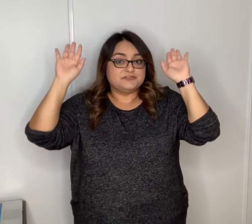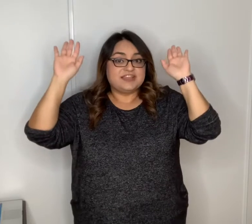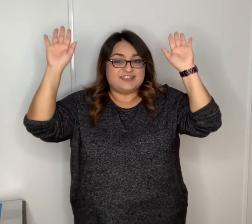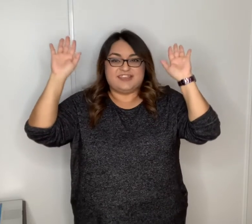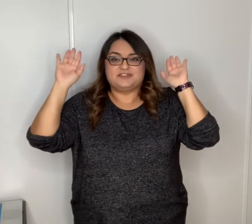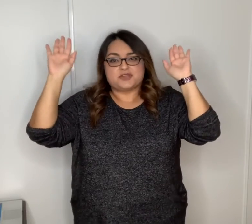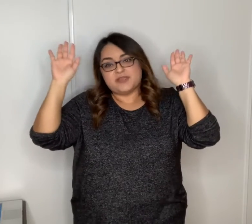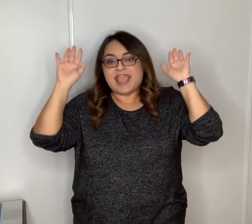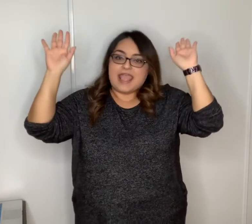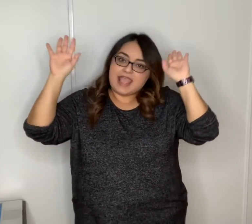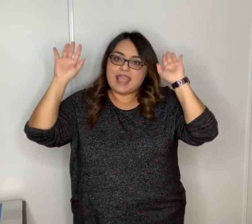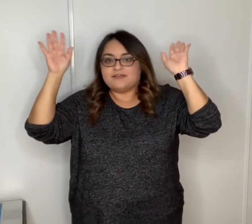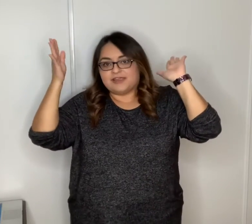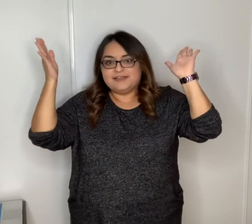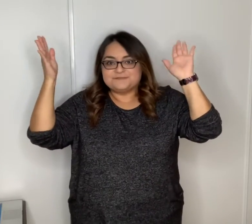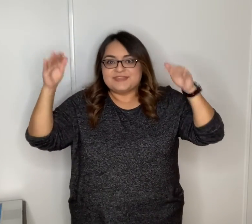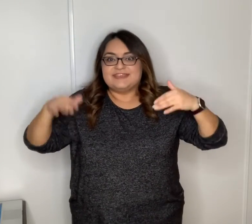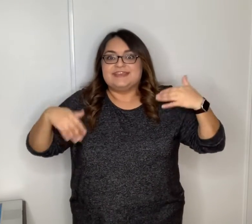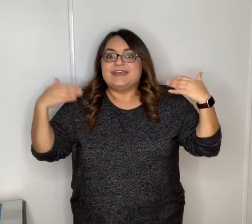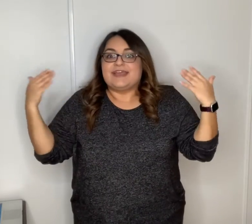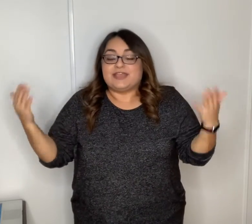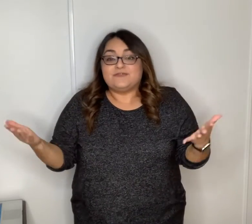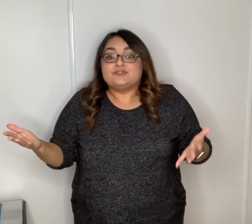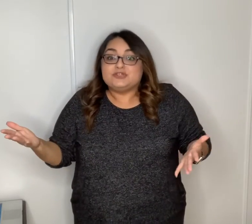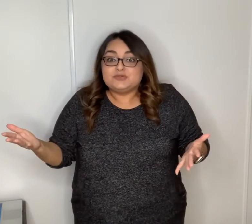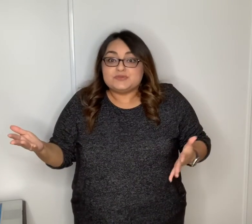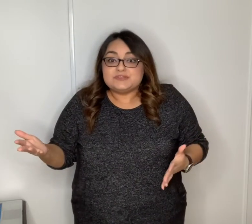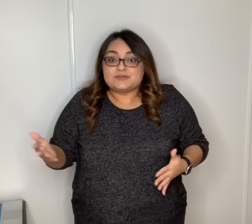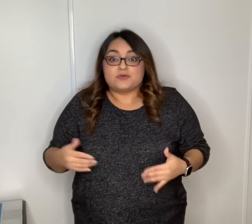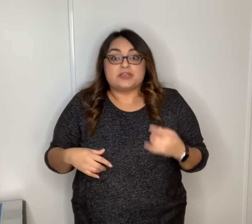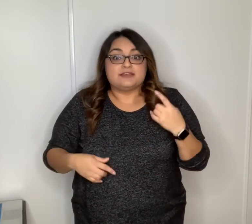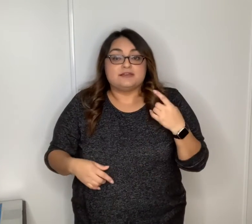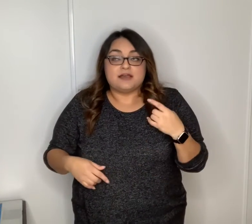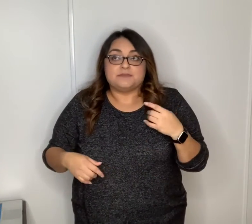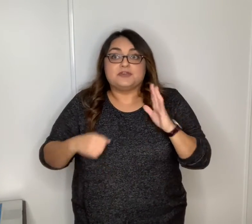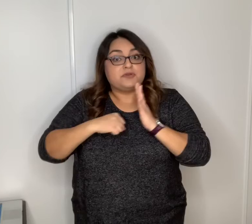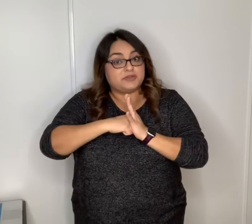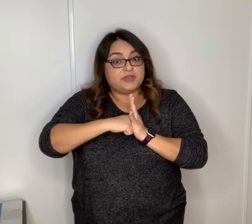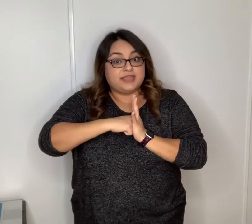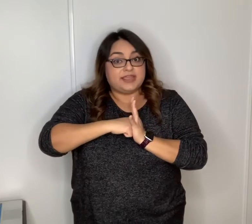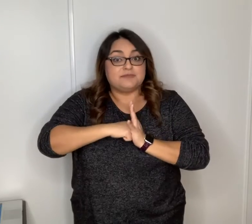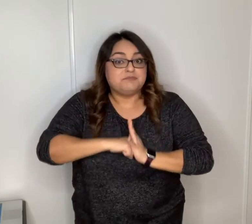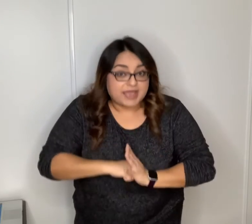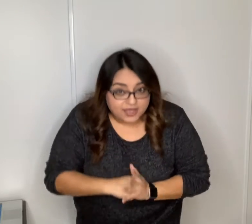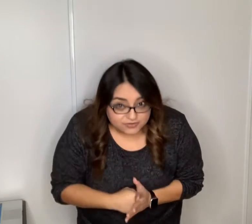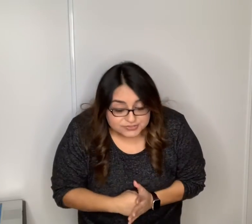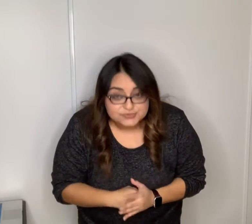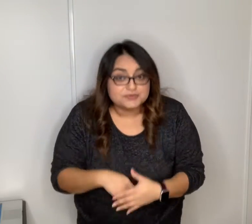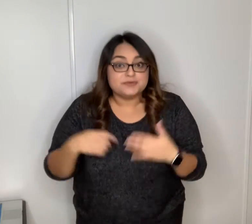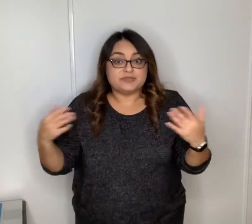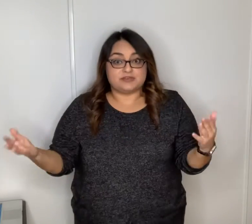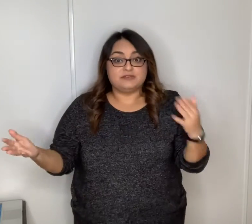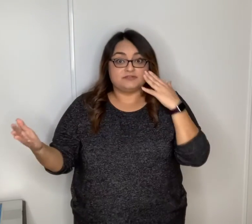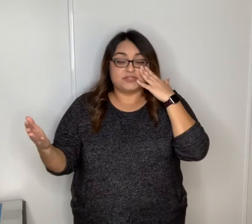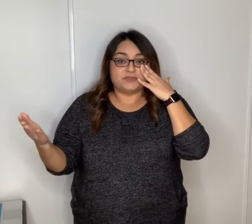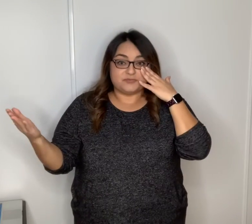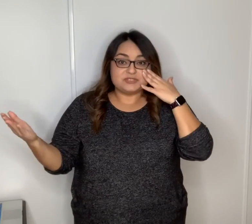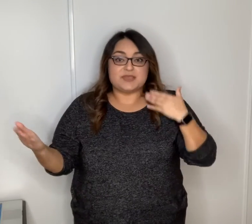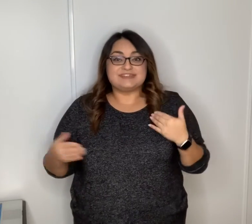and just go right if you lose or um you're going to go ahead and bow to the winner showing them respect